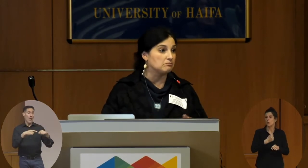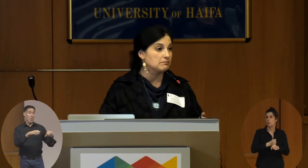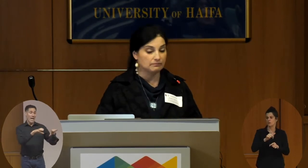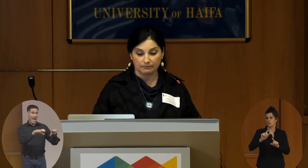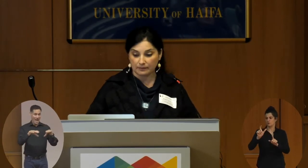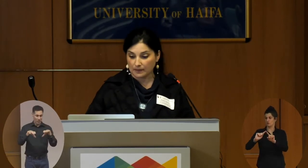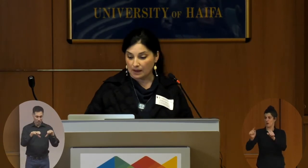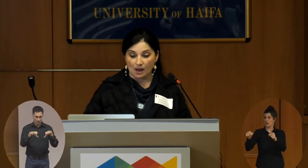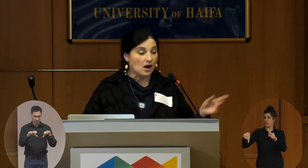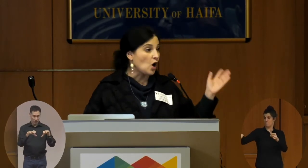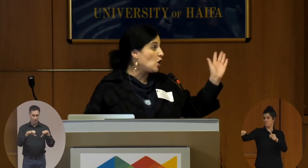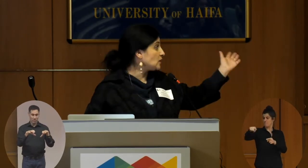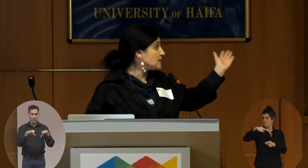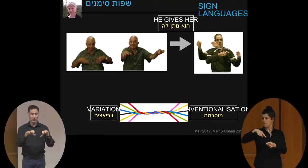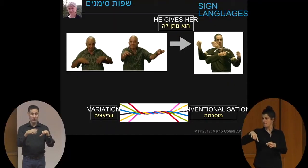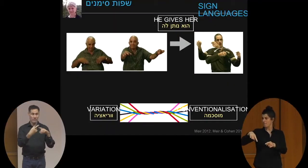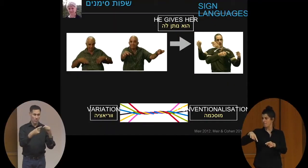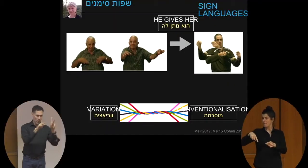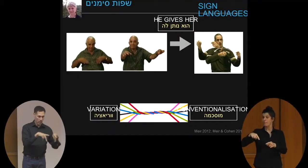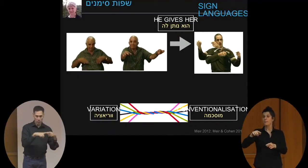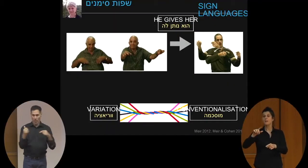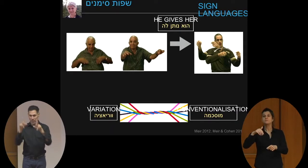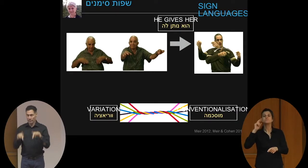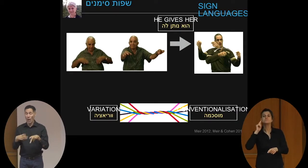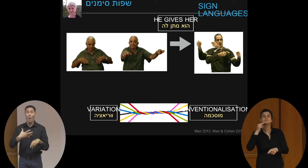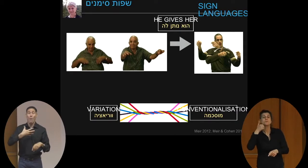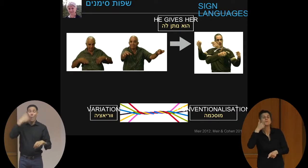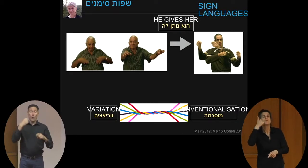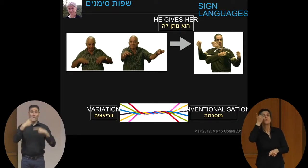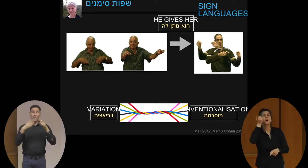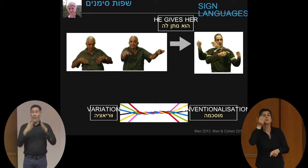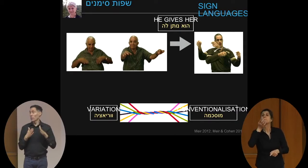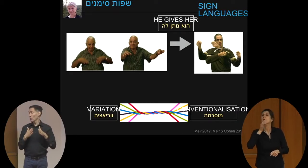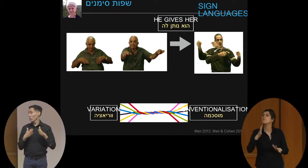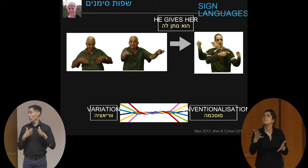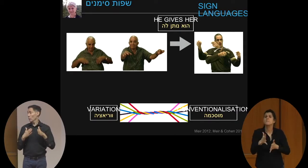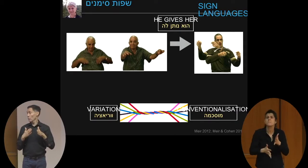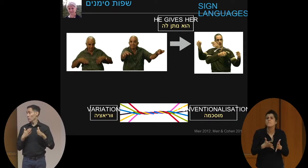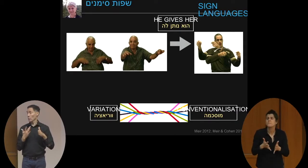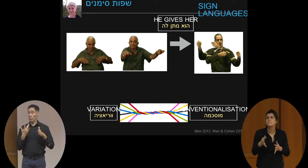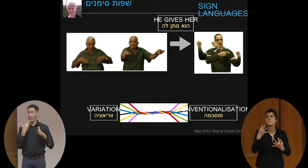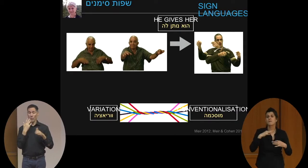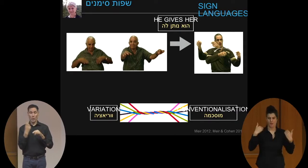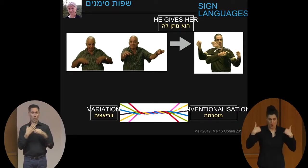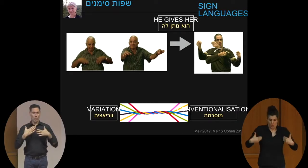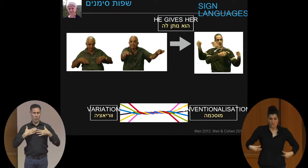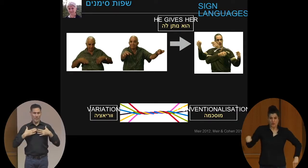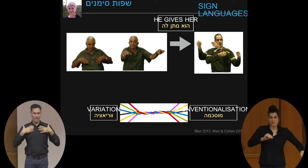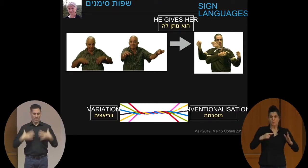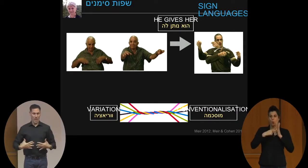all the signers prefer to use their own body as the starting point